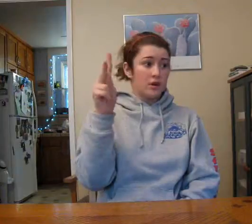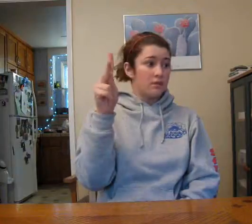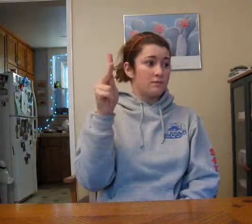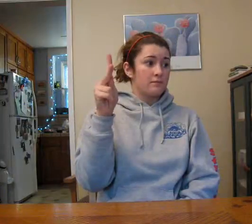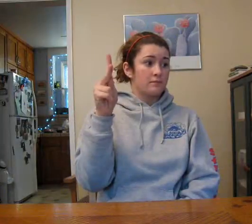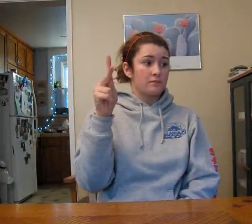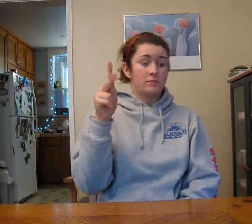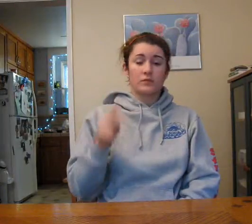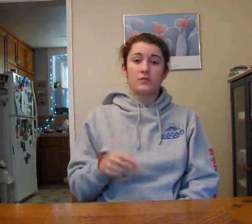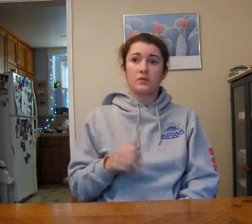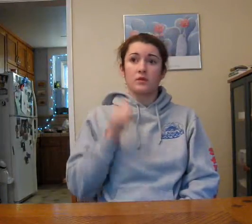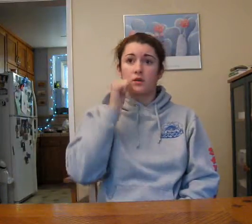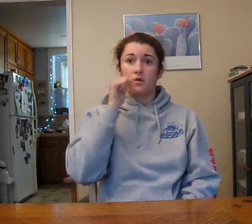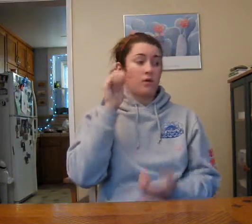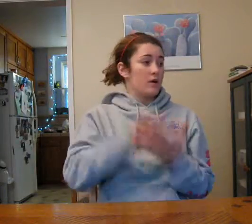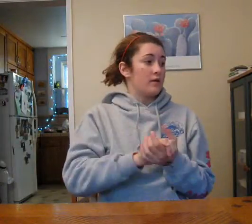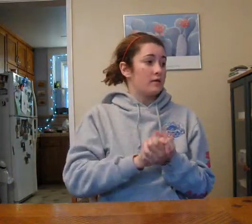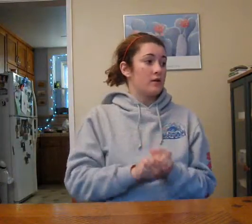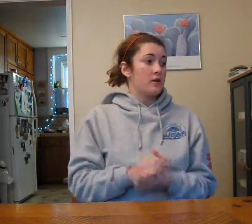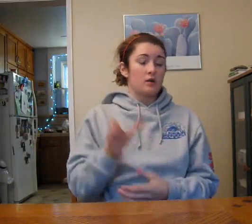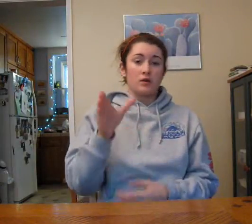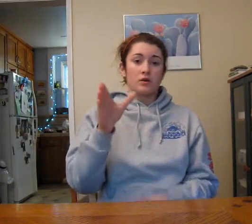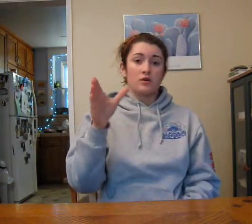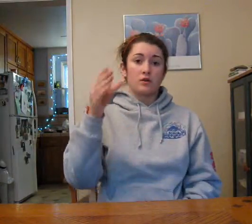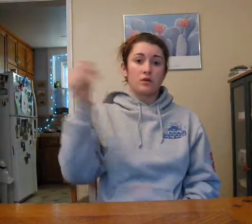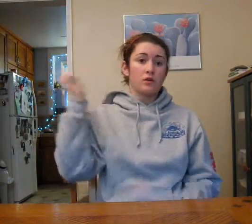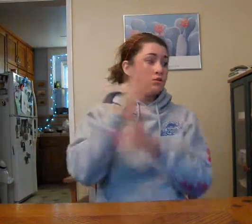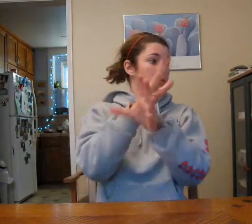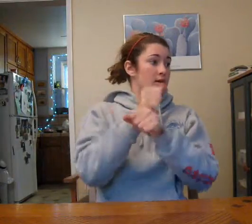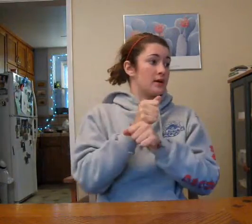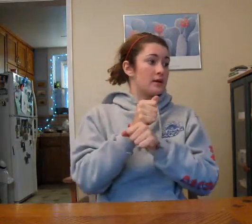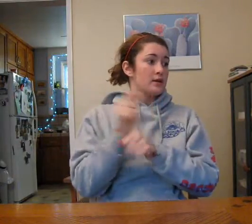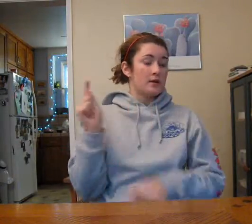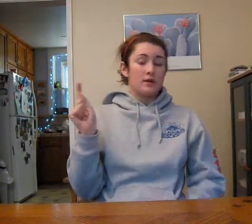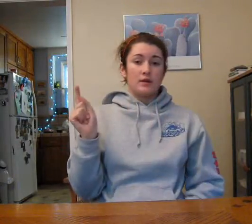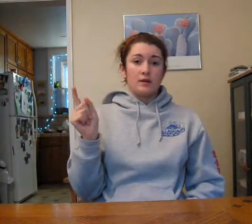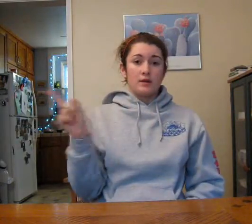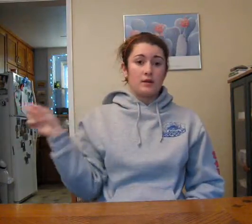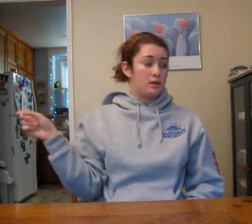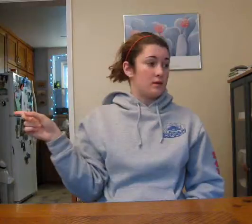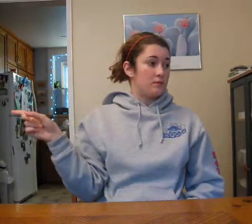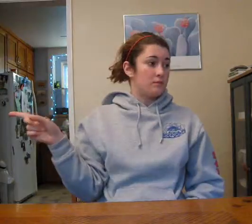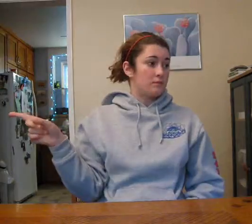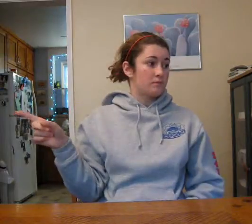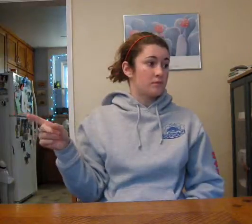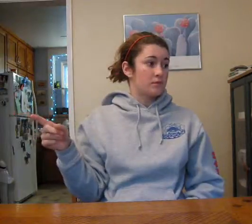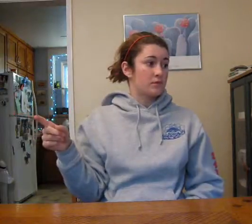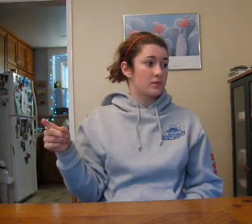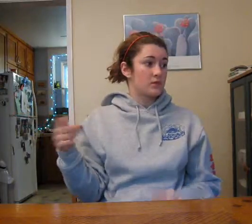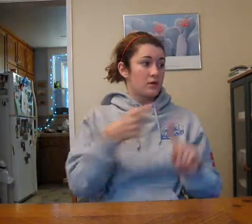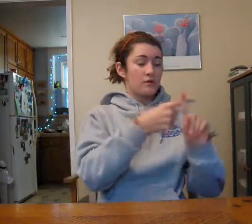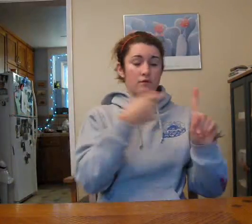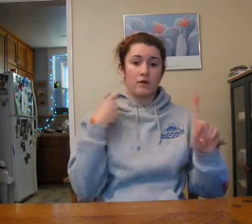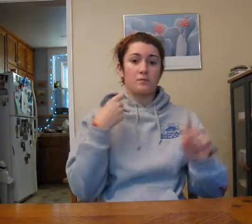Wife, go get him from